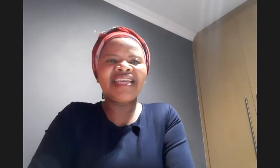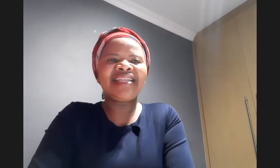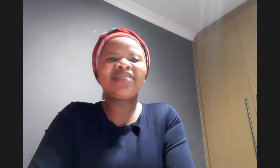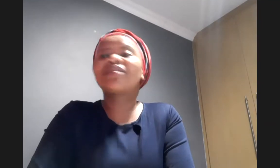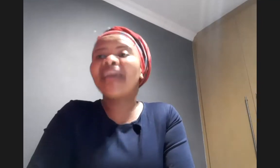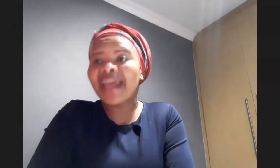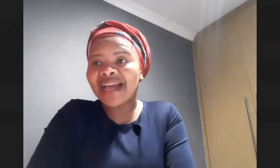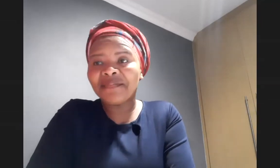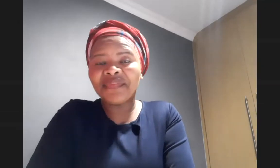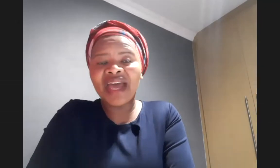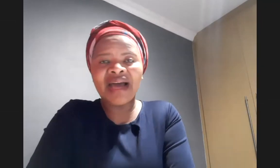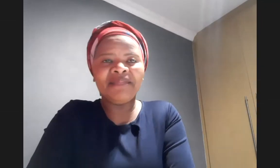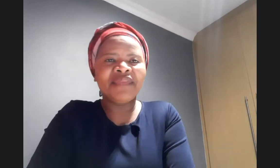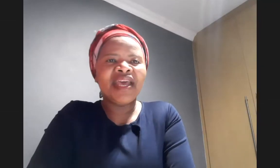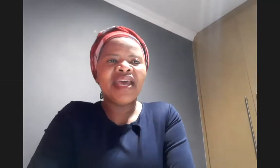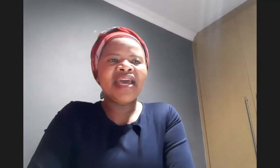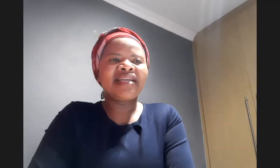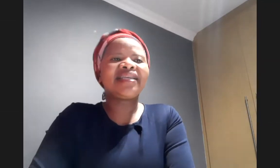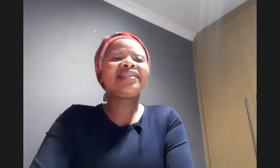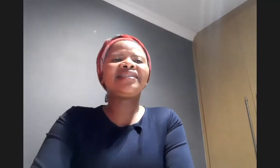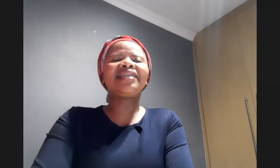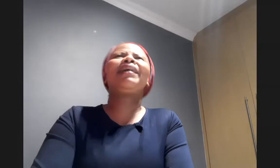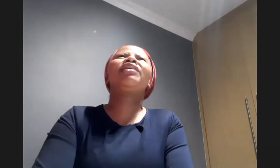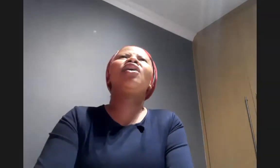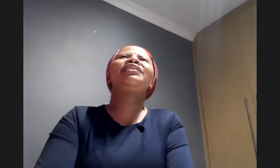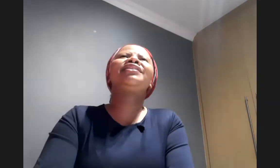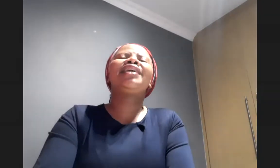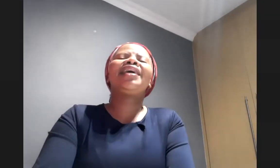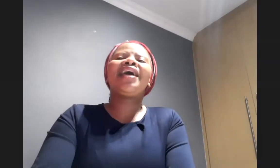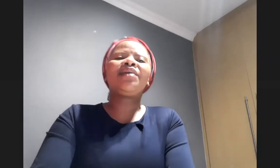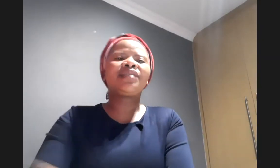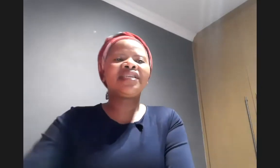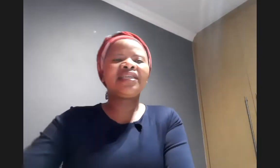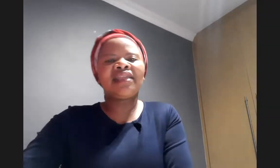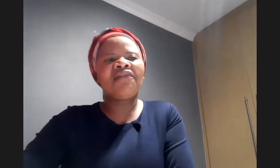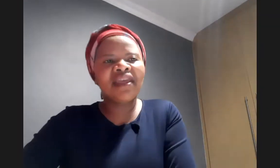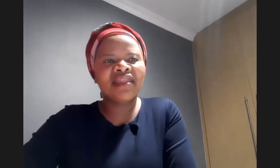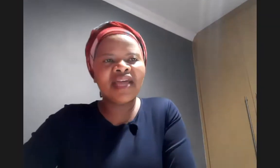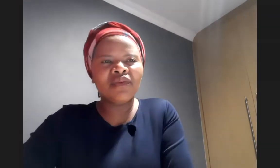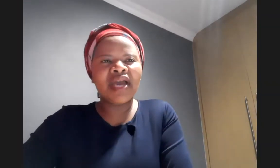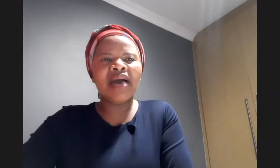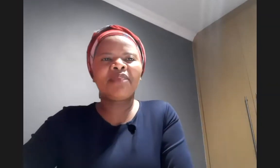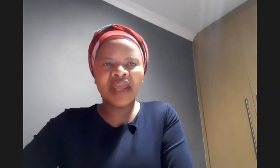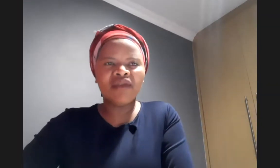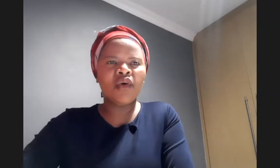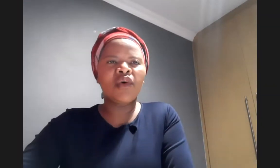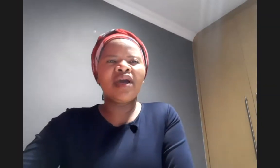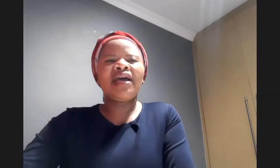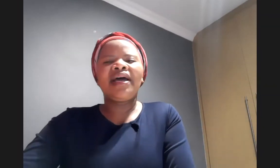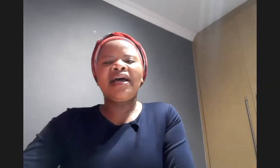um sent sent by god and you see that the faith that we are praying for um